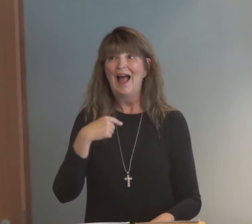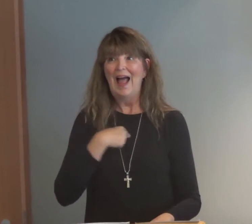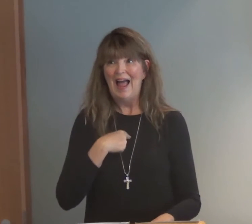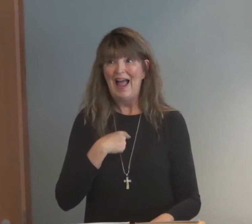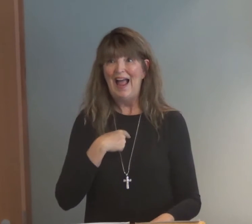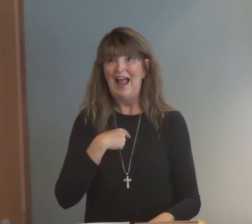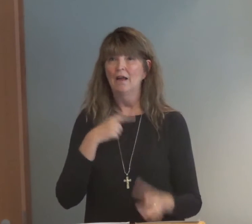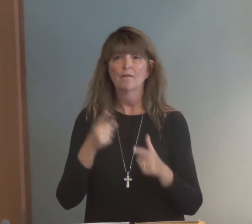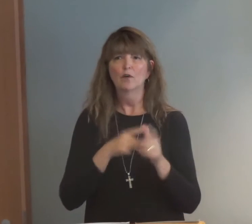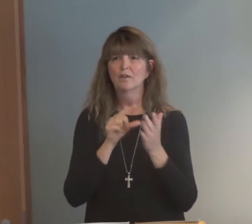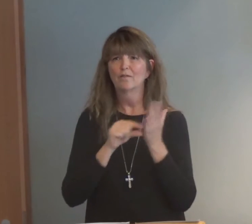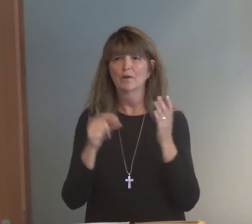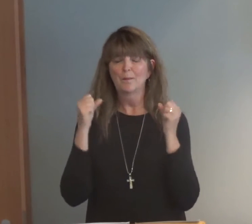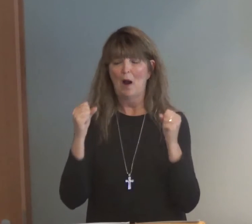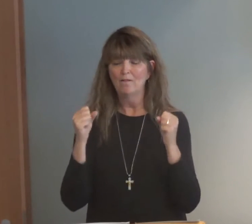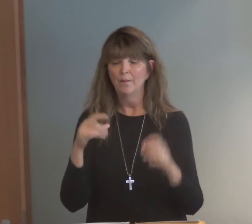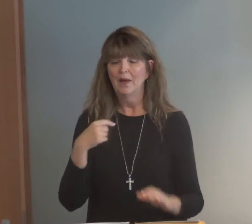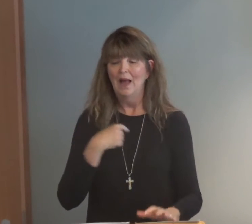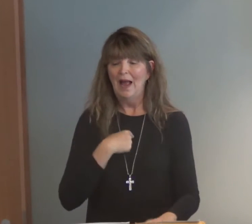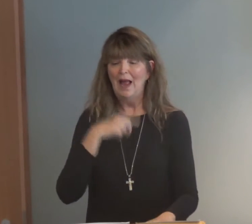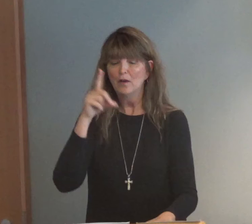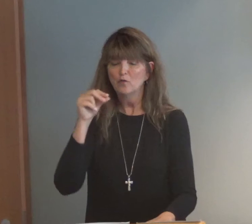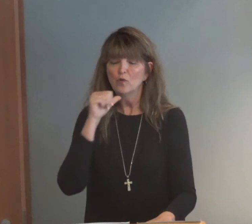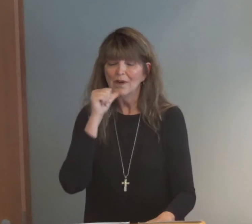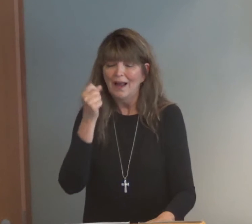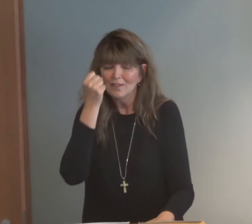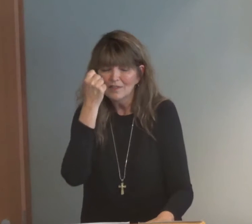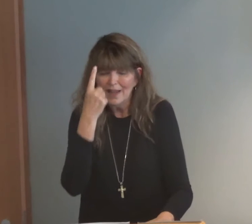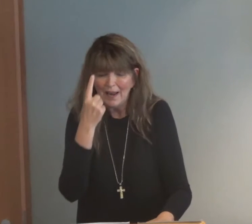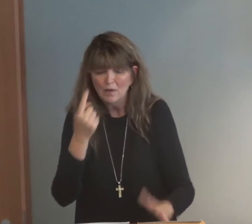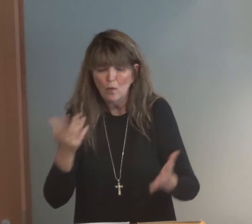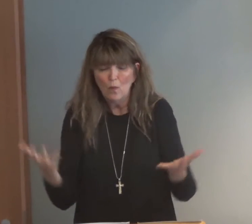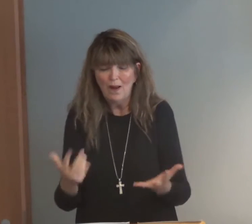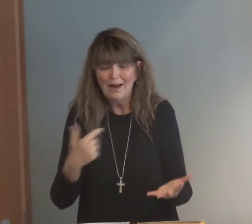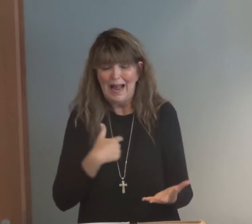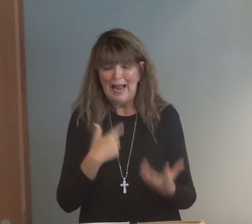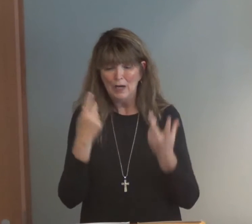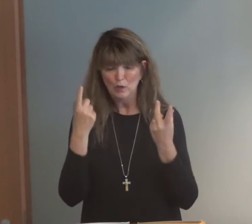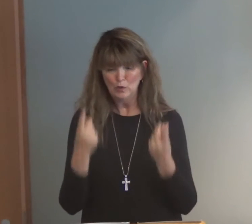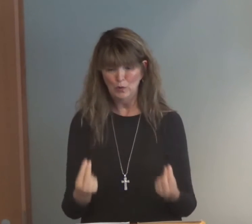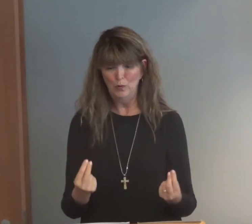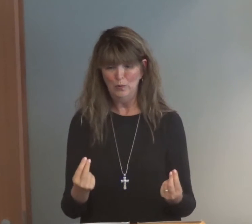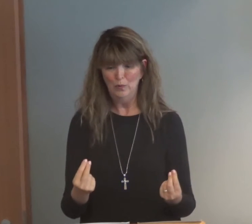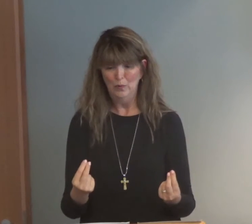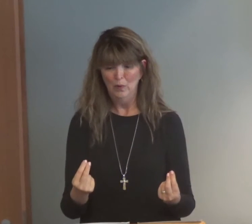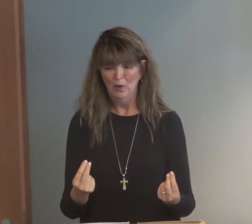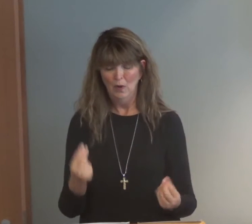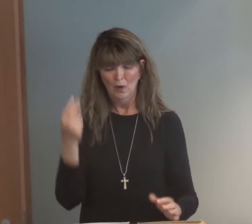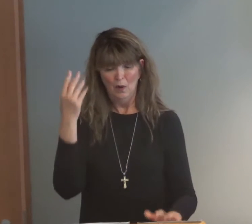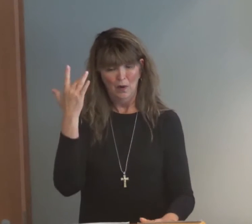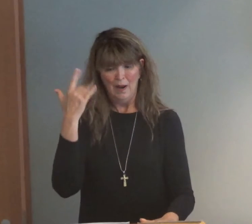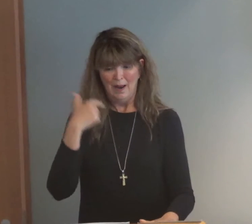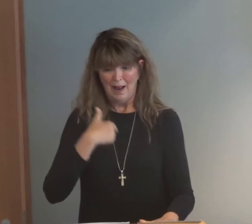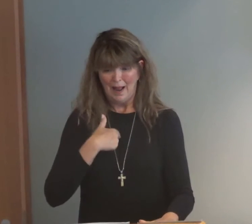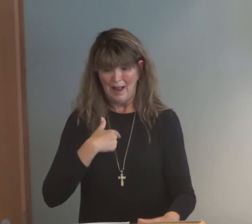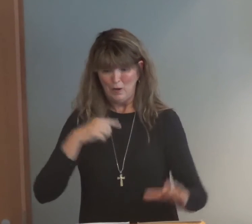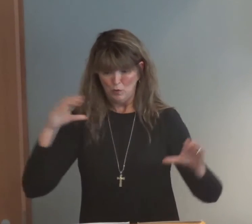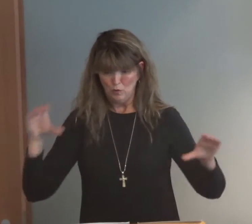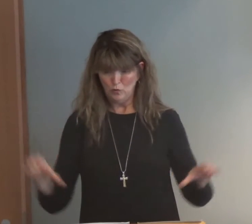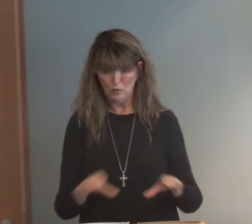15 it says, it's very powerful. He says, I do not understand, what I do.